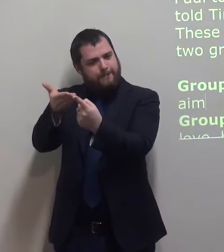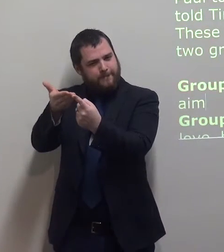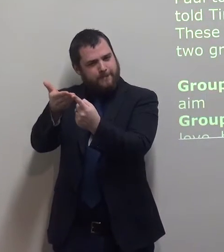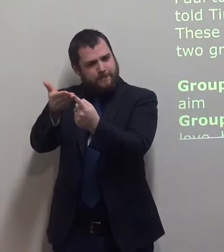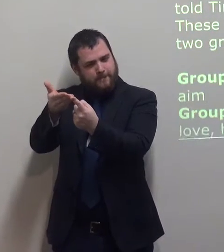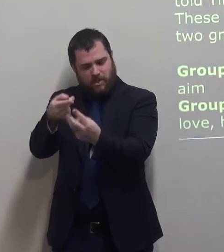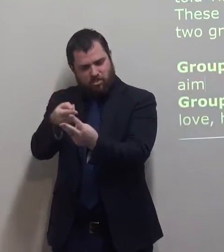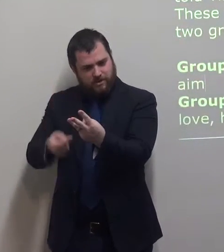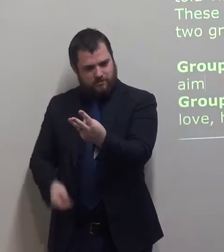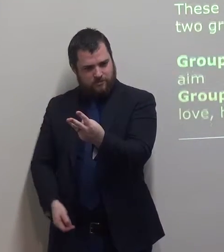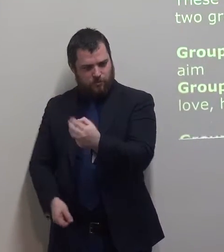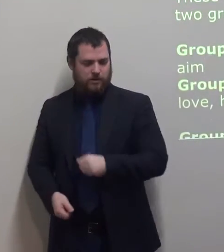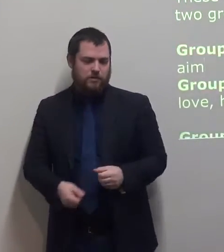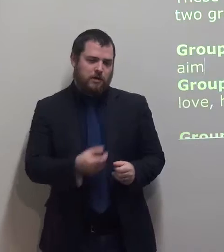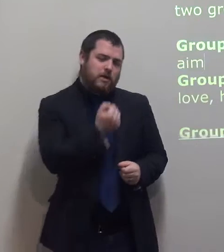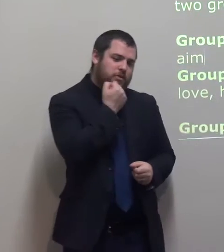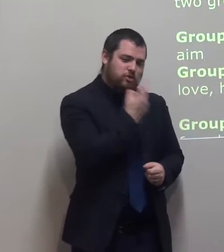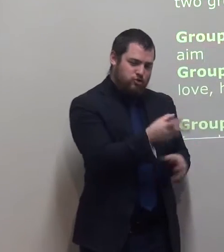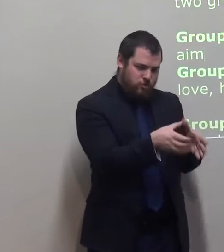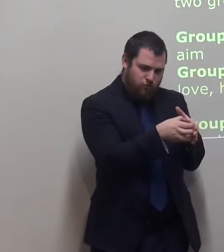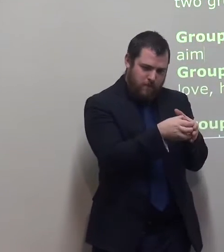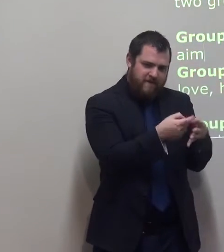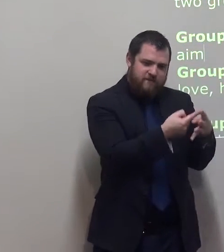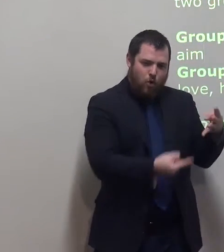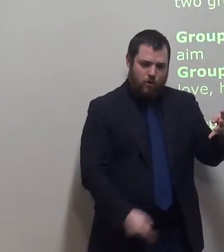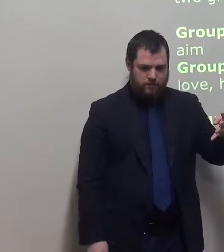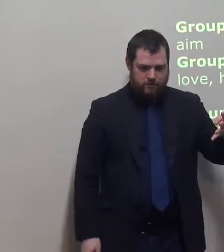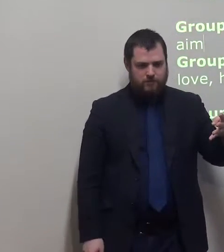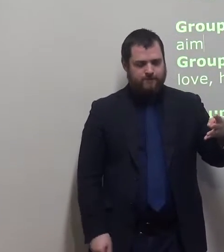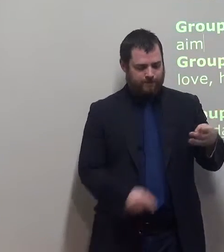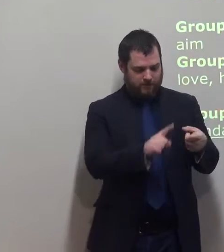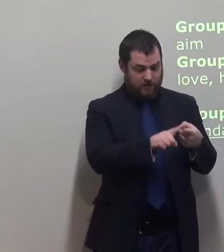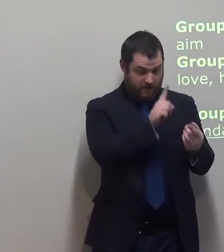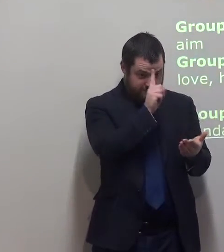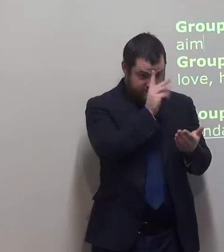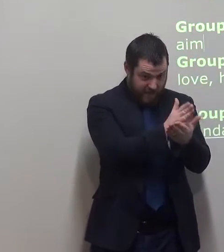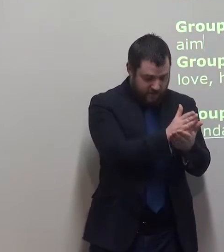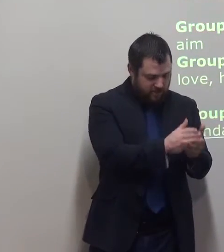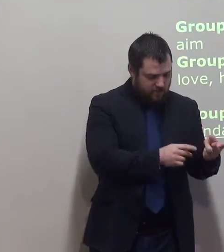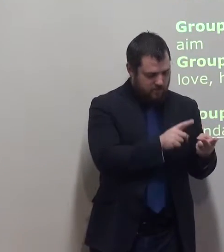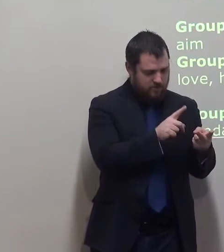number two faith patience